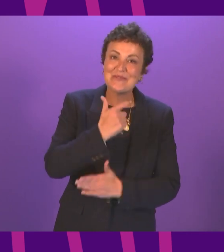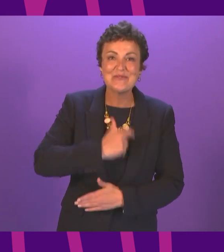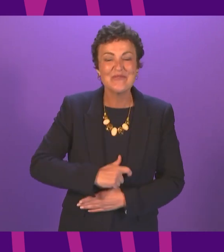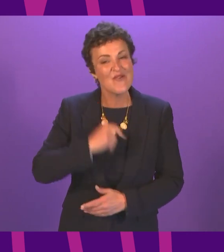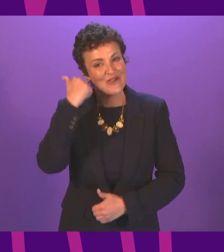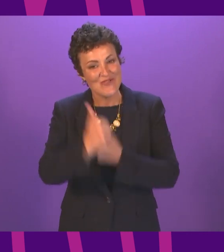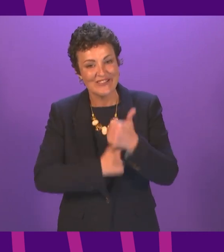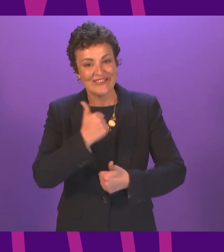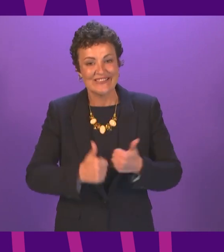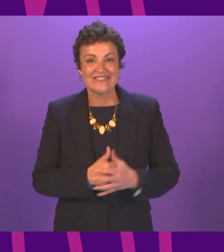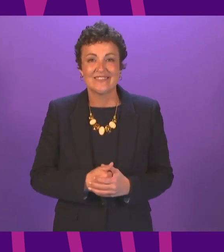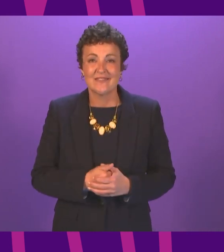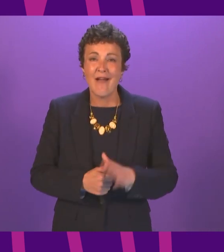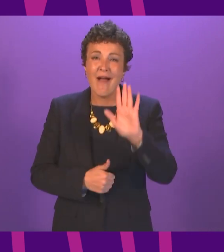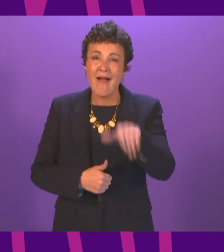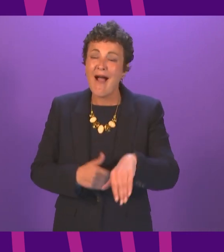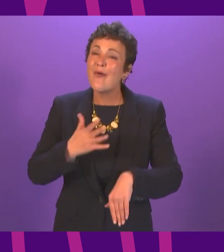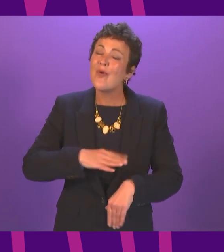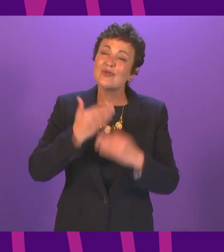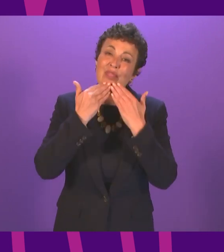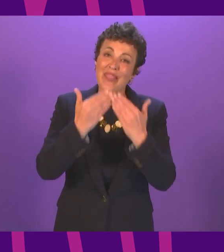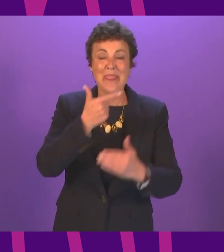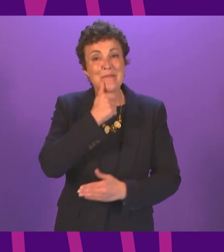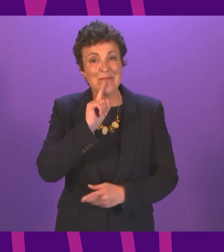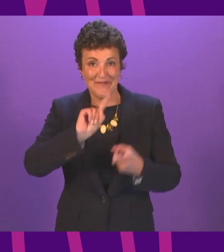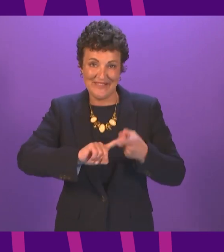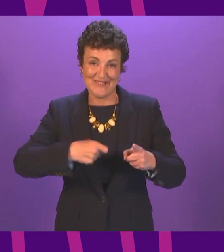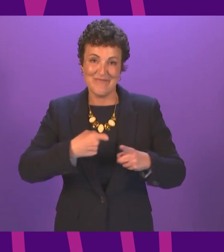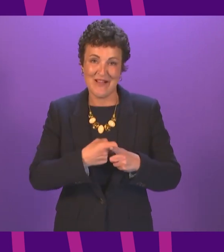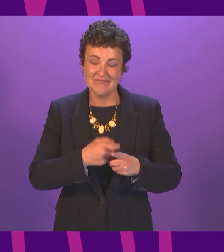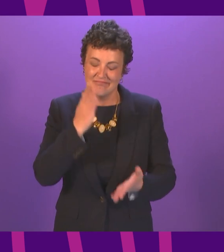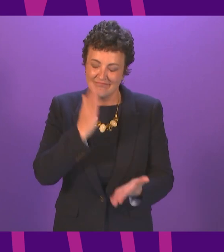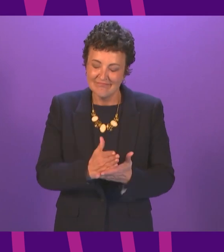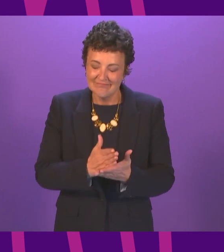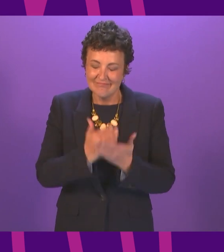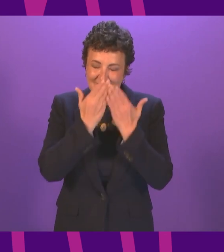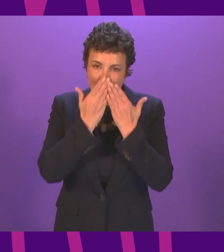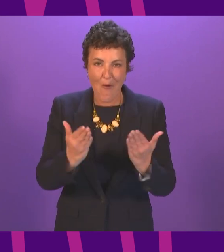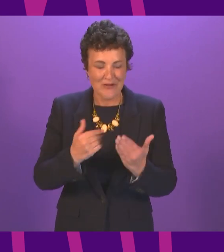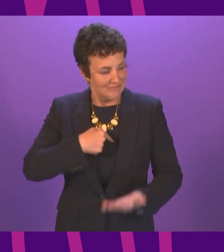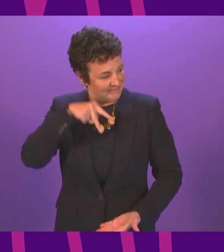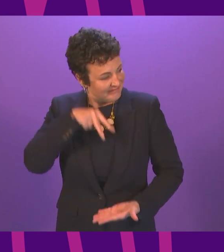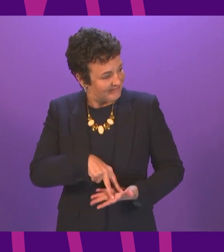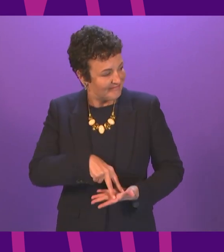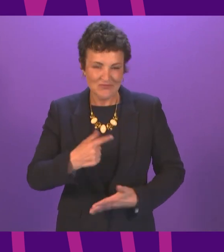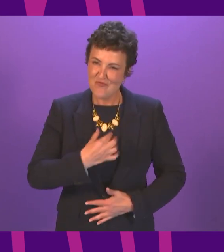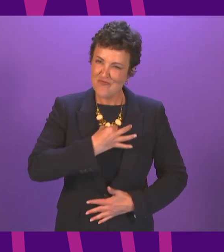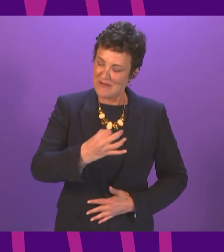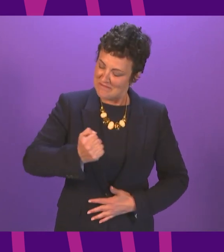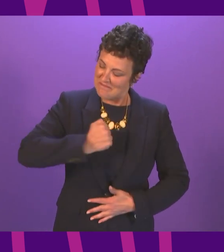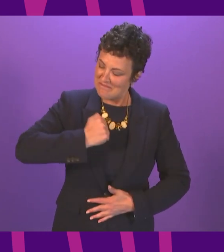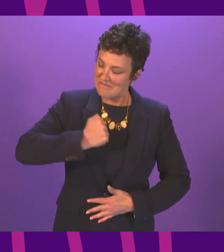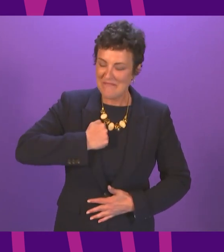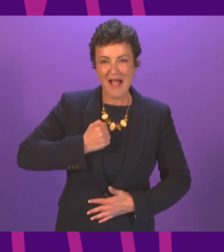firstly i would like to thank the people of east go bride it is an honour to be standing here representing my hometown